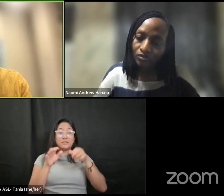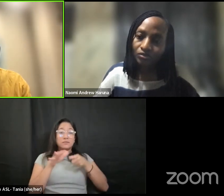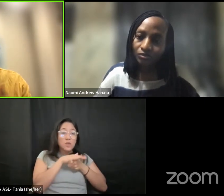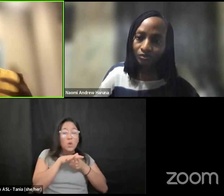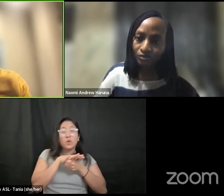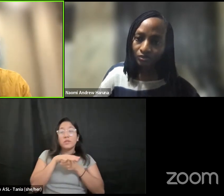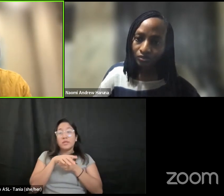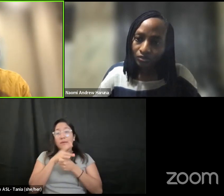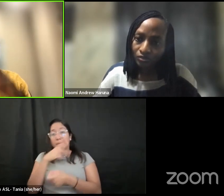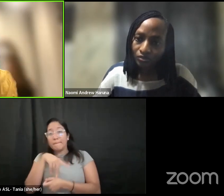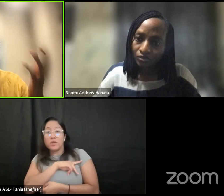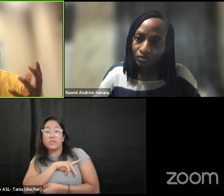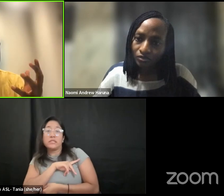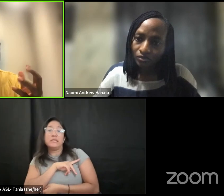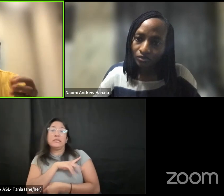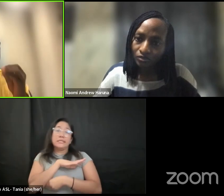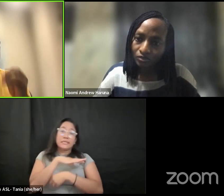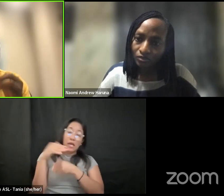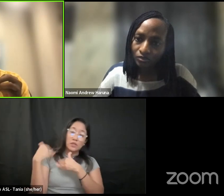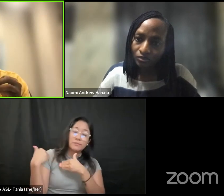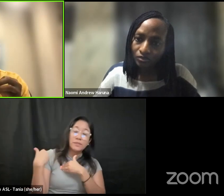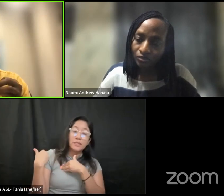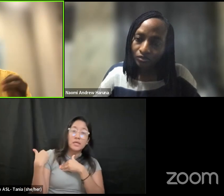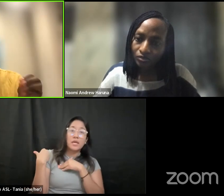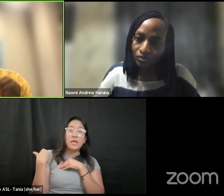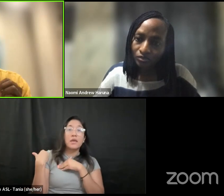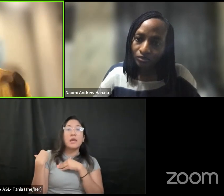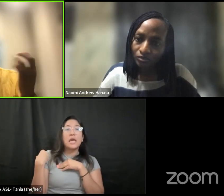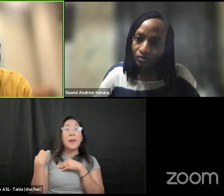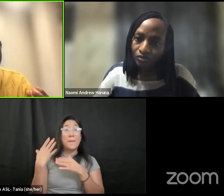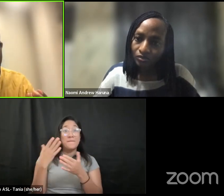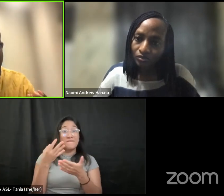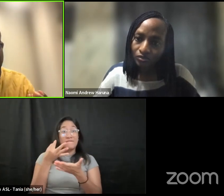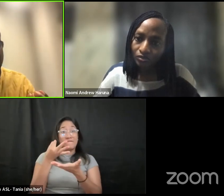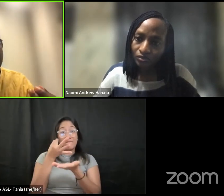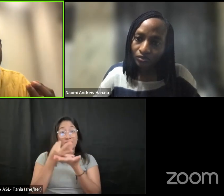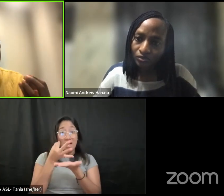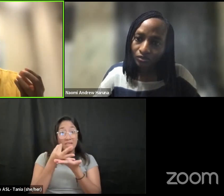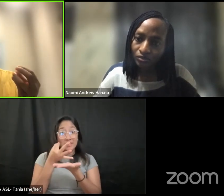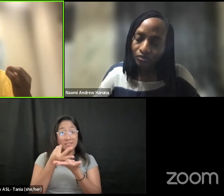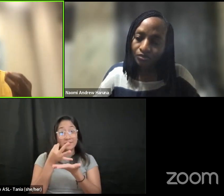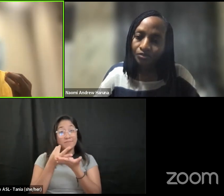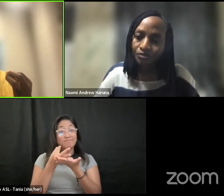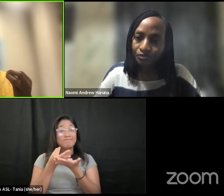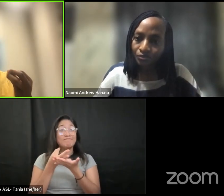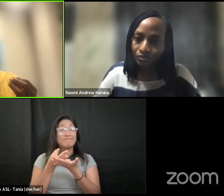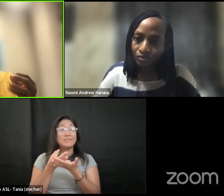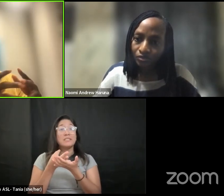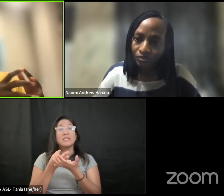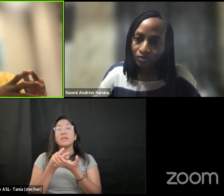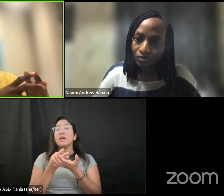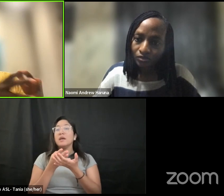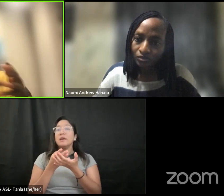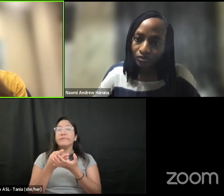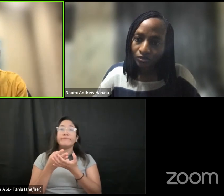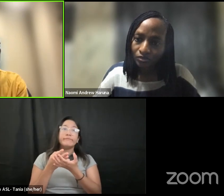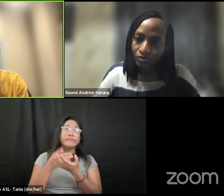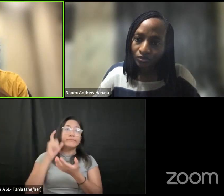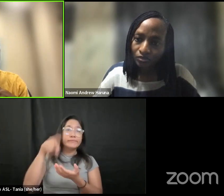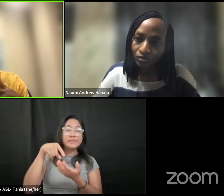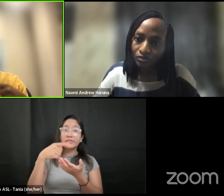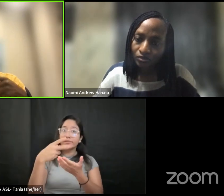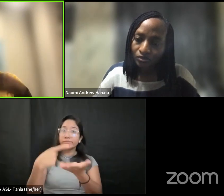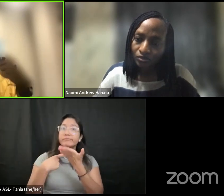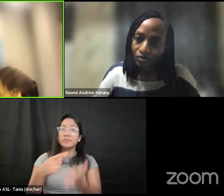there is no way we're going to talk about all of that when it comes to finance that won't talk about stewardship that won't talk about knowing that whether you have